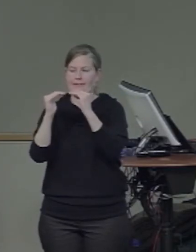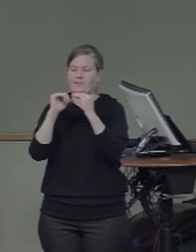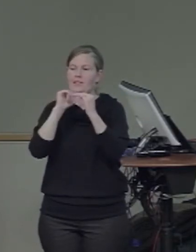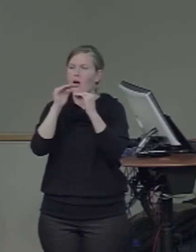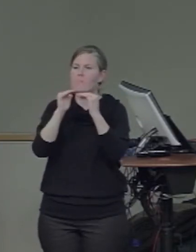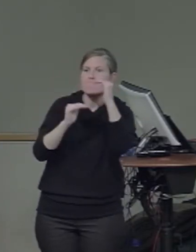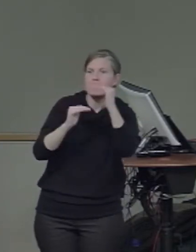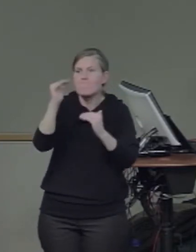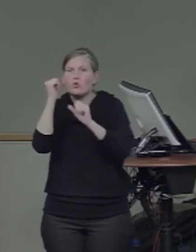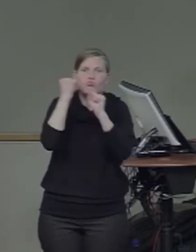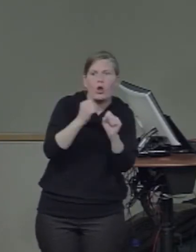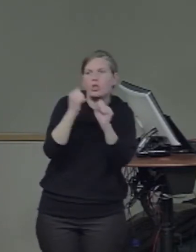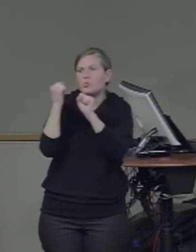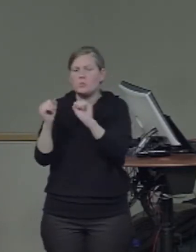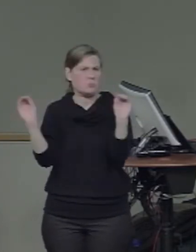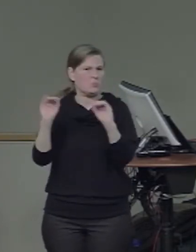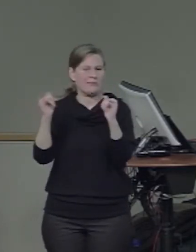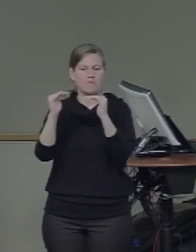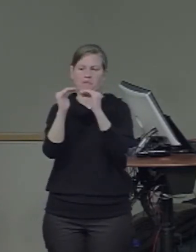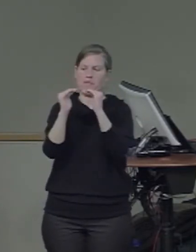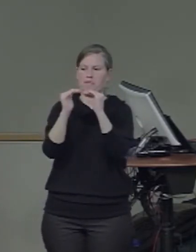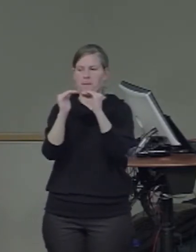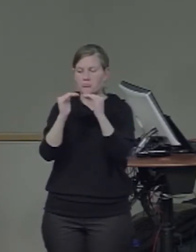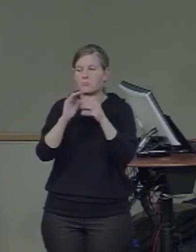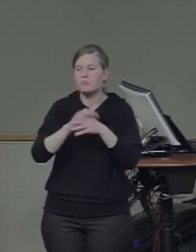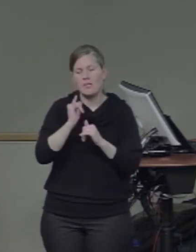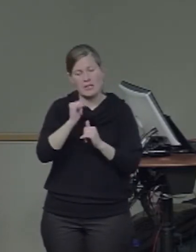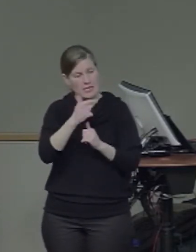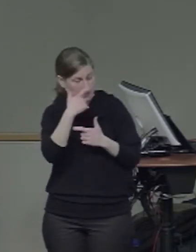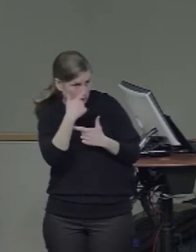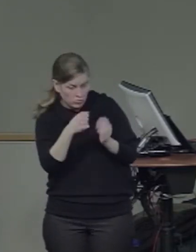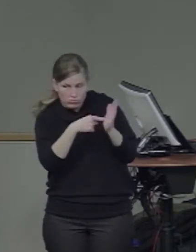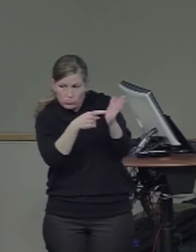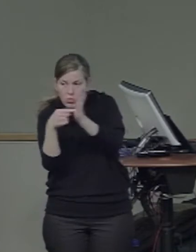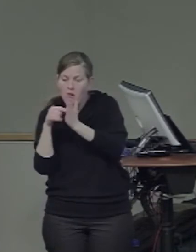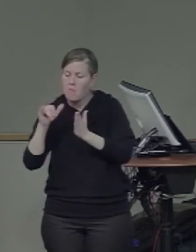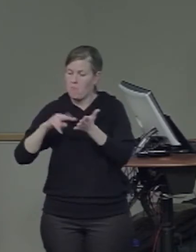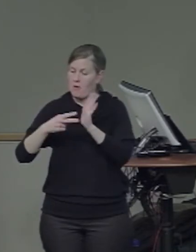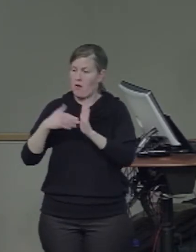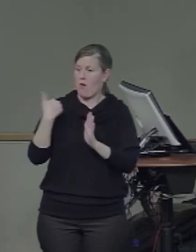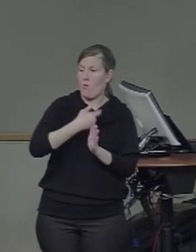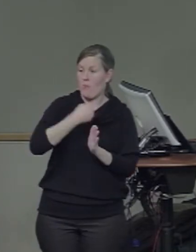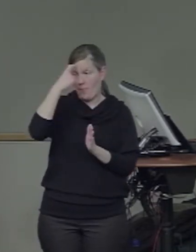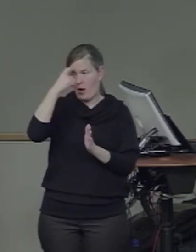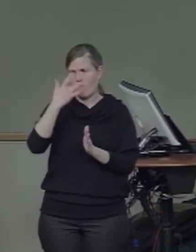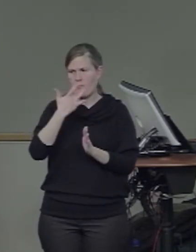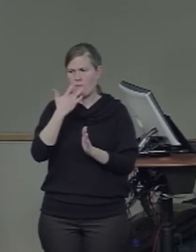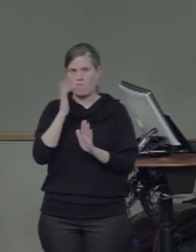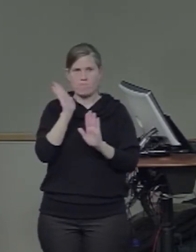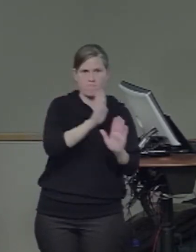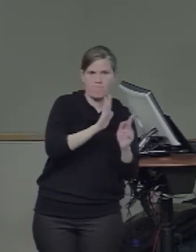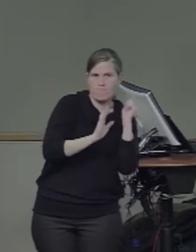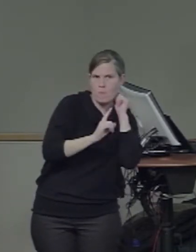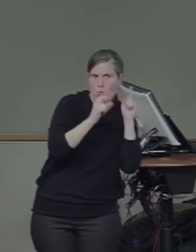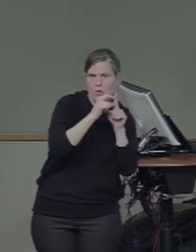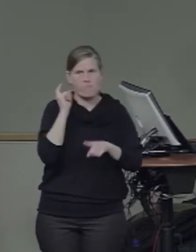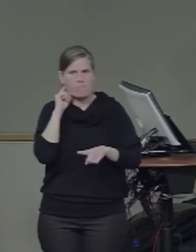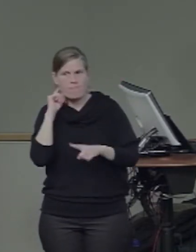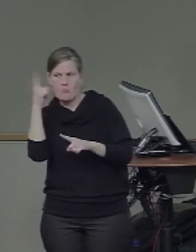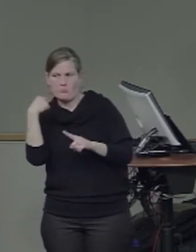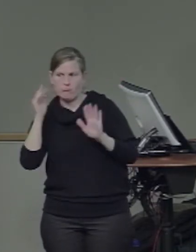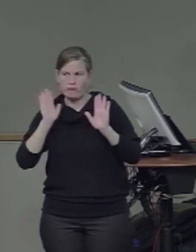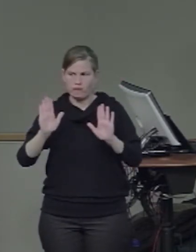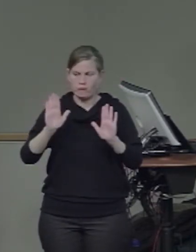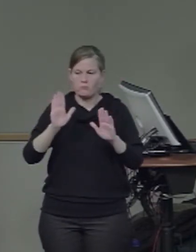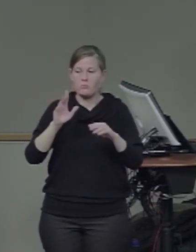that the word lateralization actually comes into play earlier, driven,